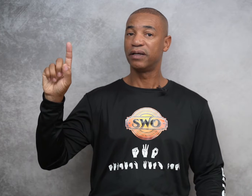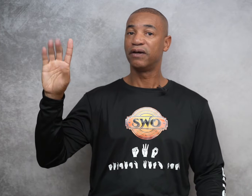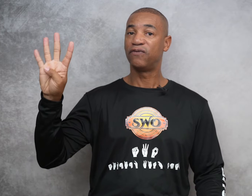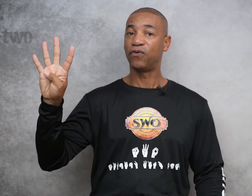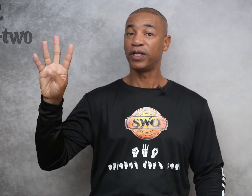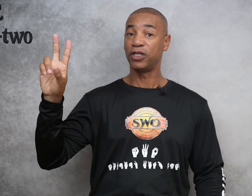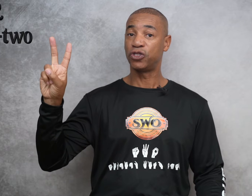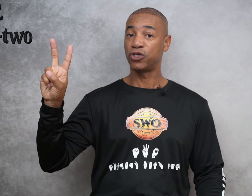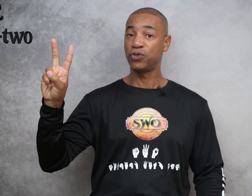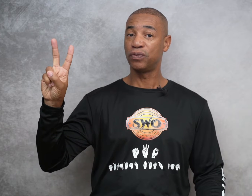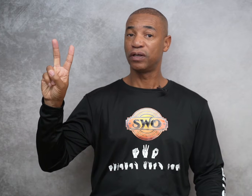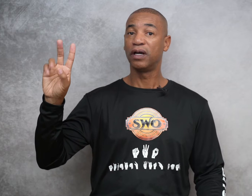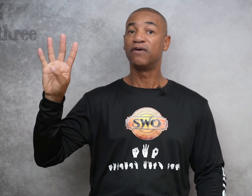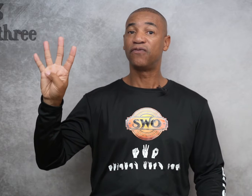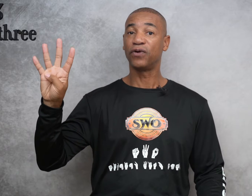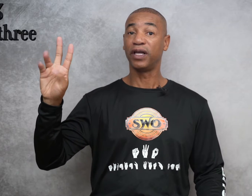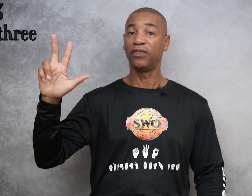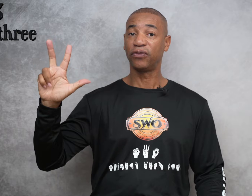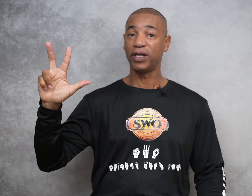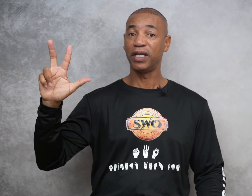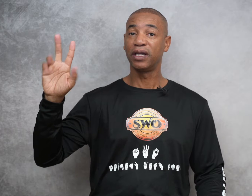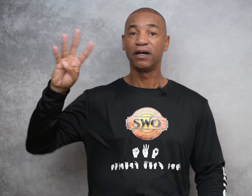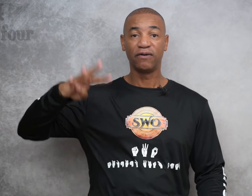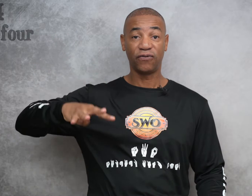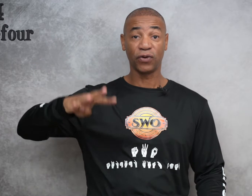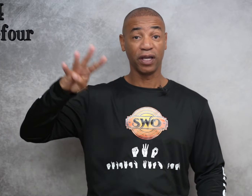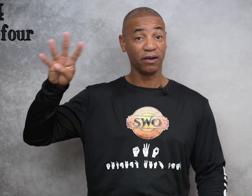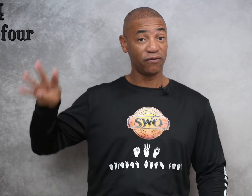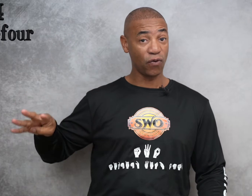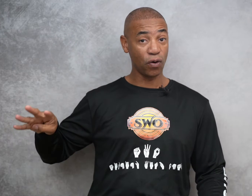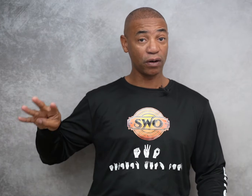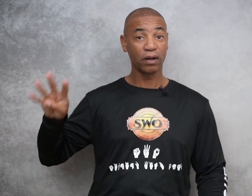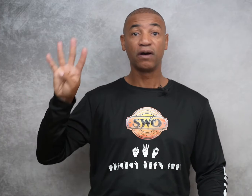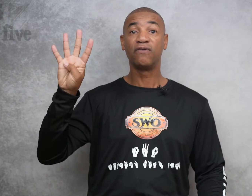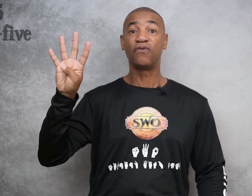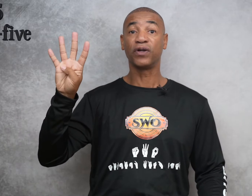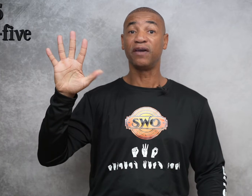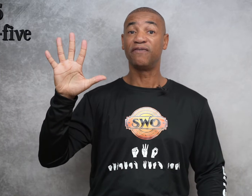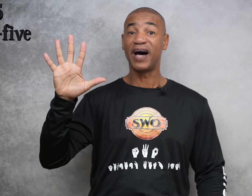42, 43, 44, 45,